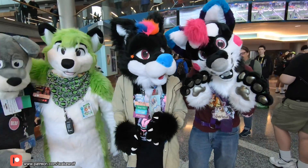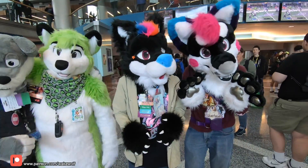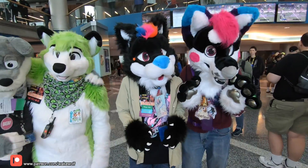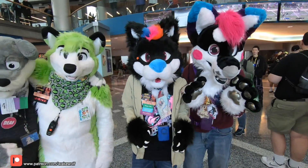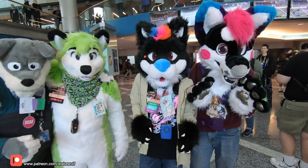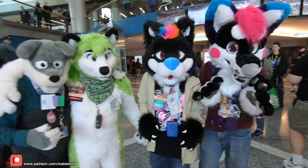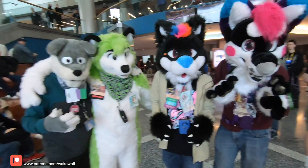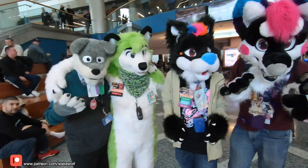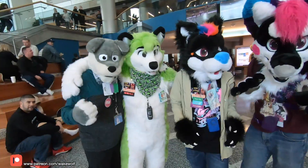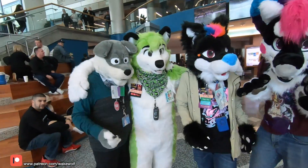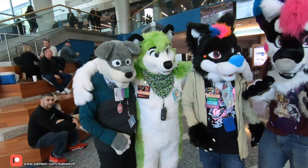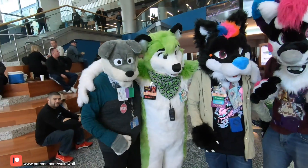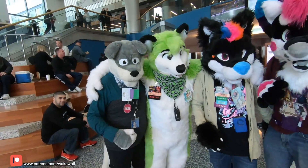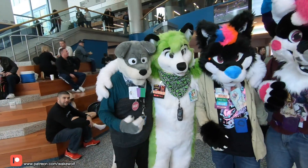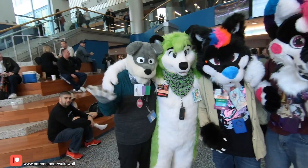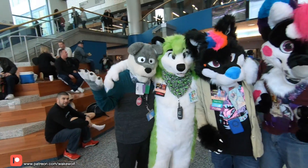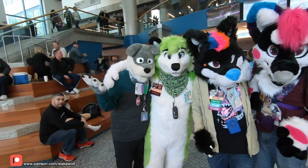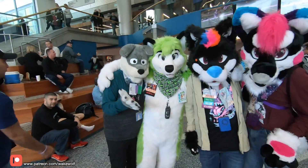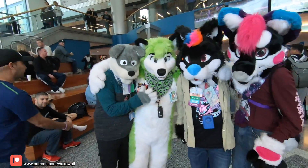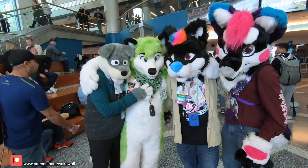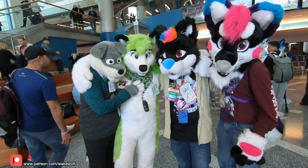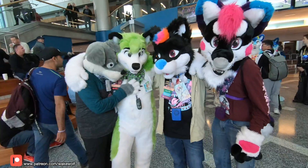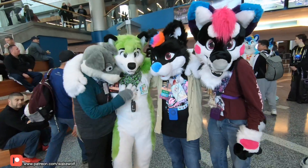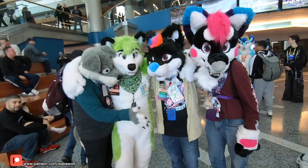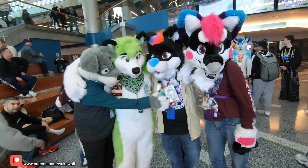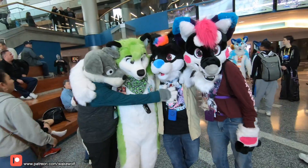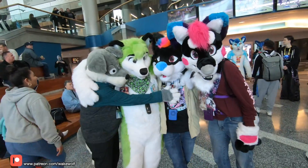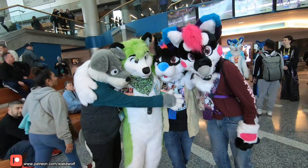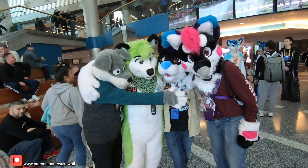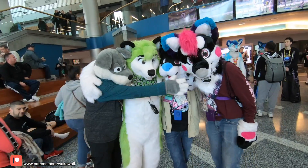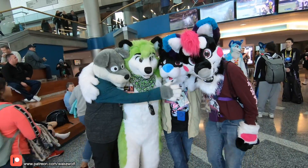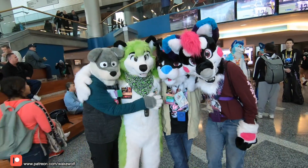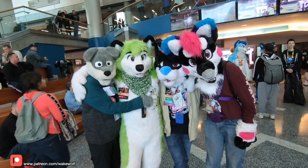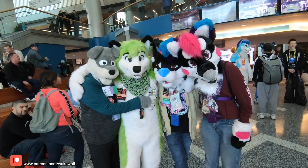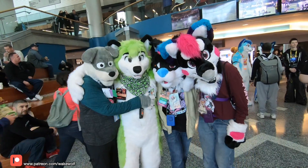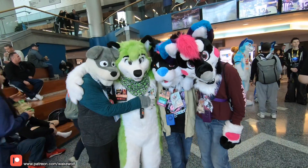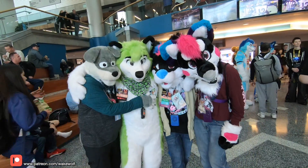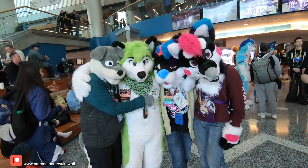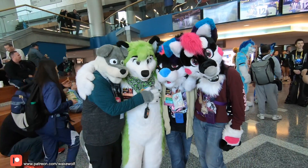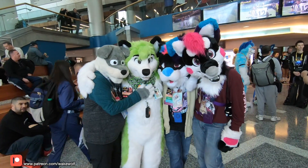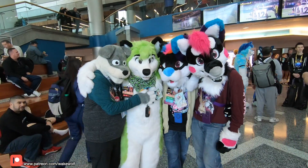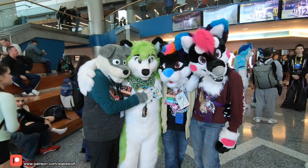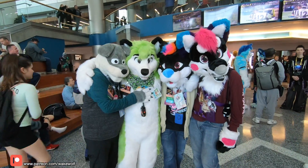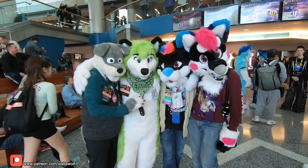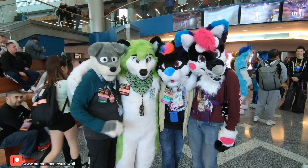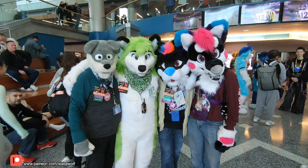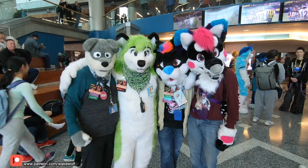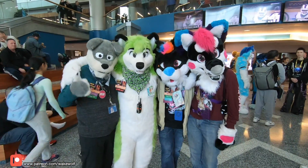I like the shirt Thank you Aw well Come in close There we go Nice